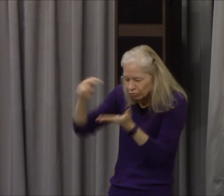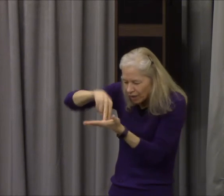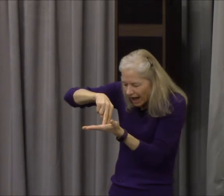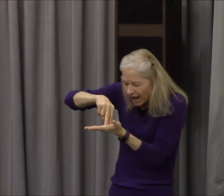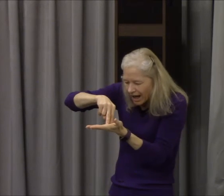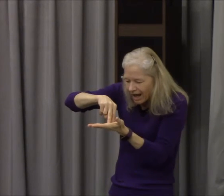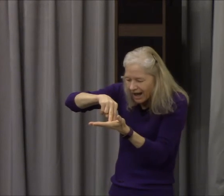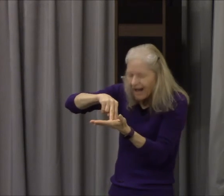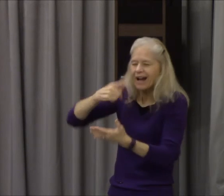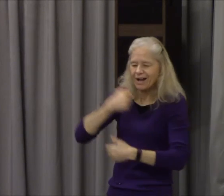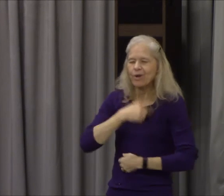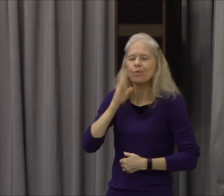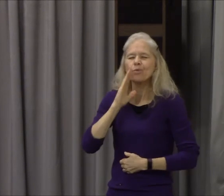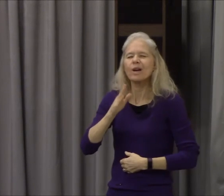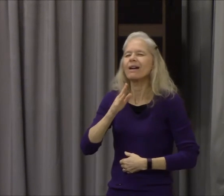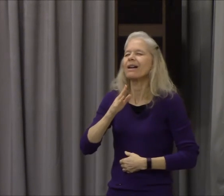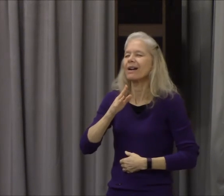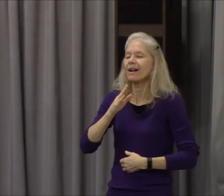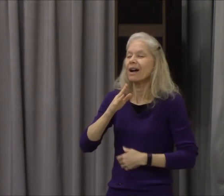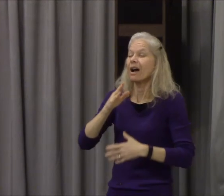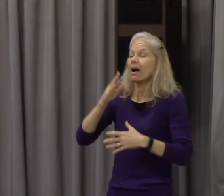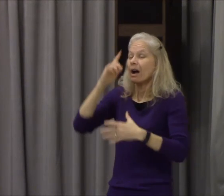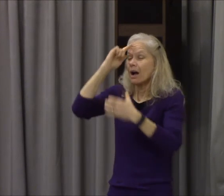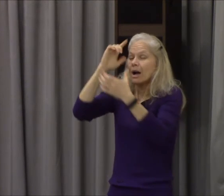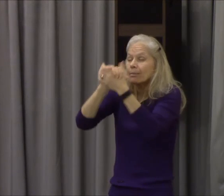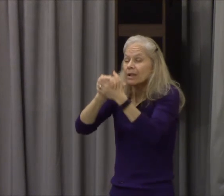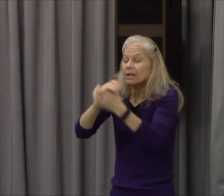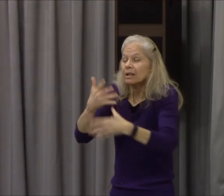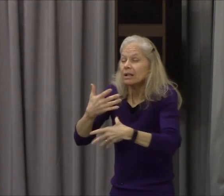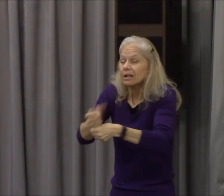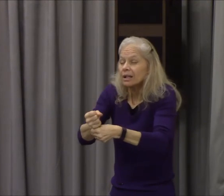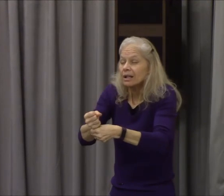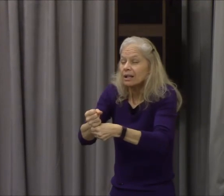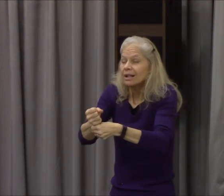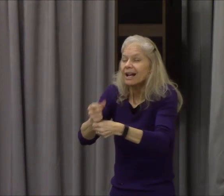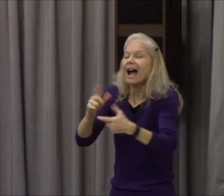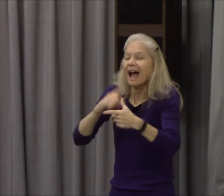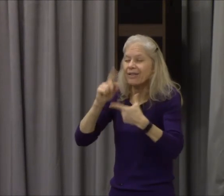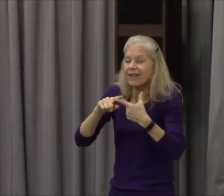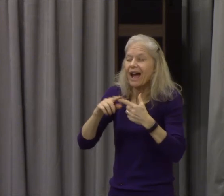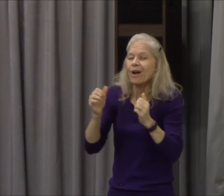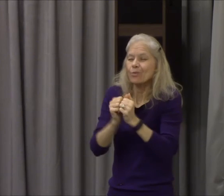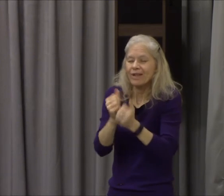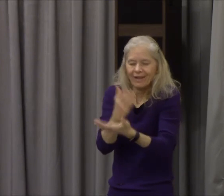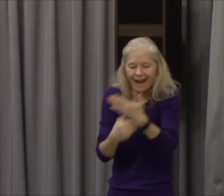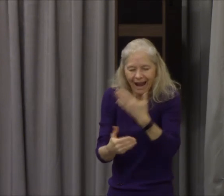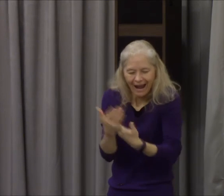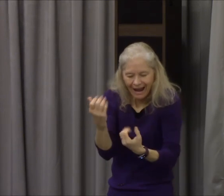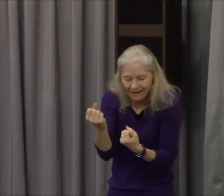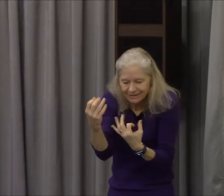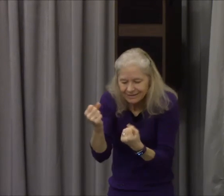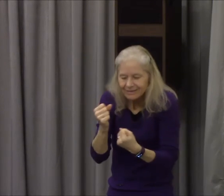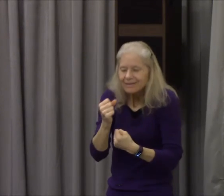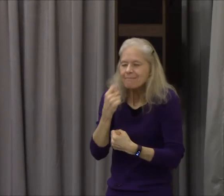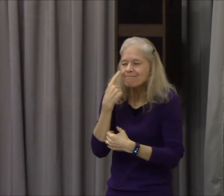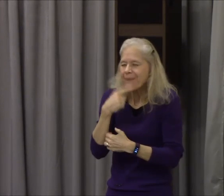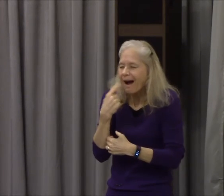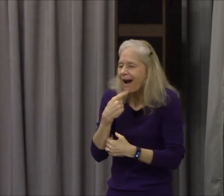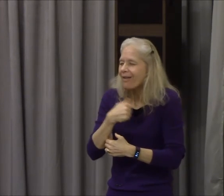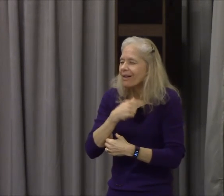you don't know for sure you're going to be going to heaven you can pray a prayer something like this be your own words the magical words in prayer